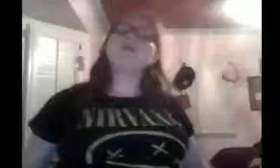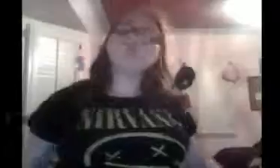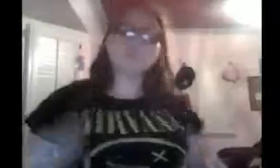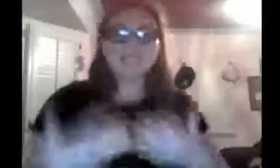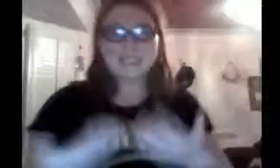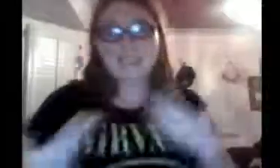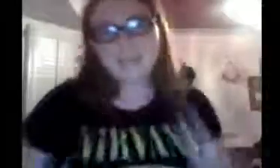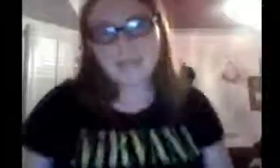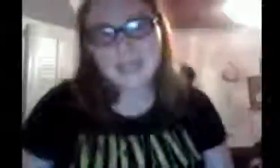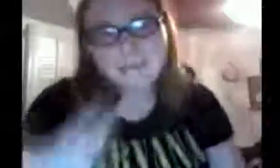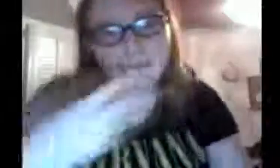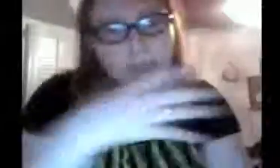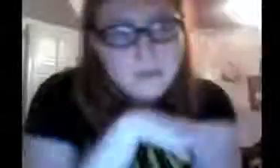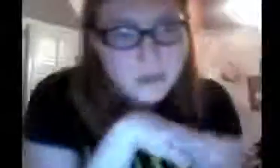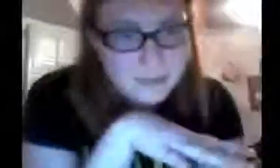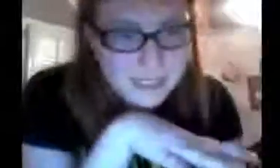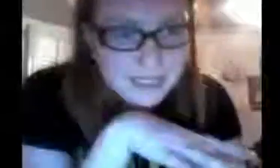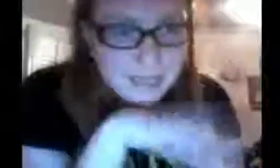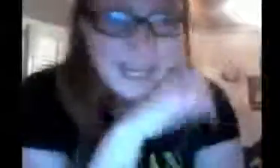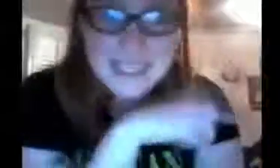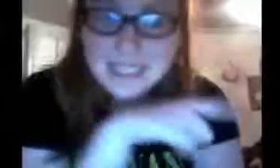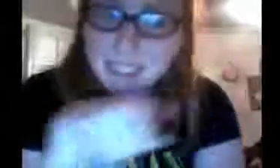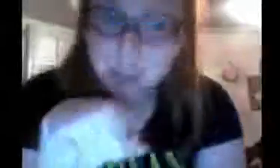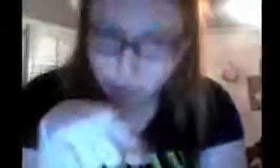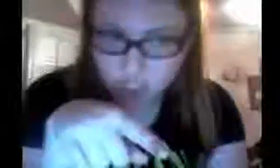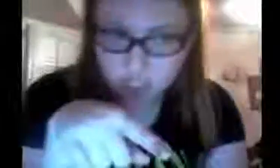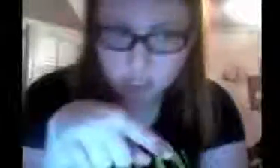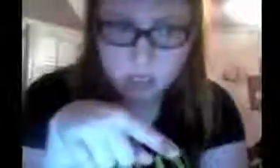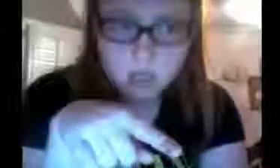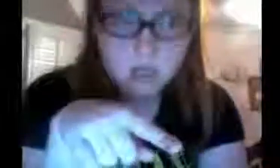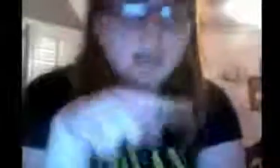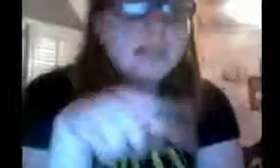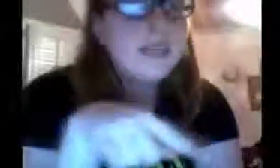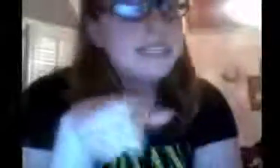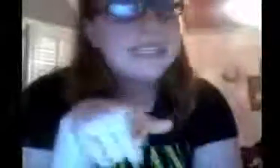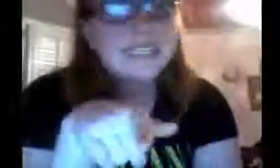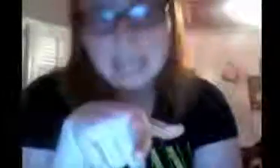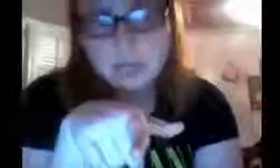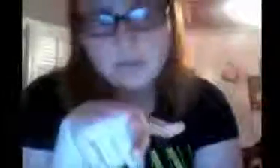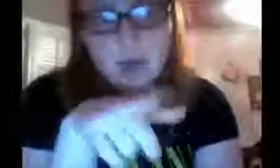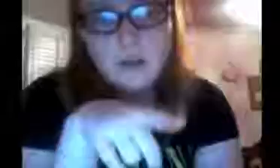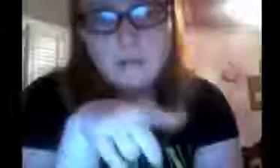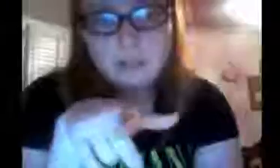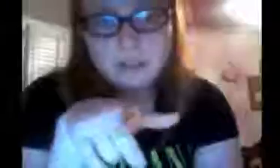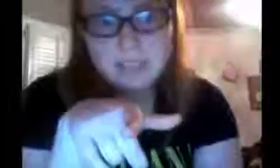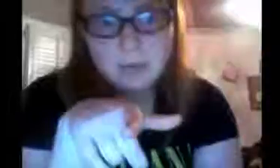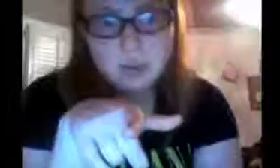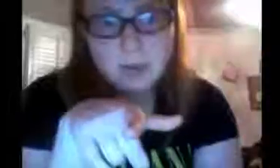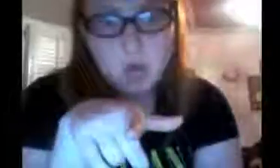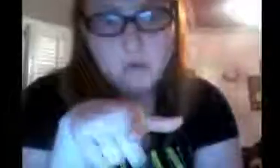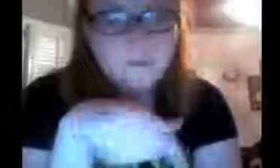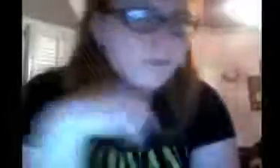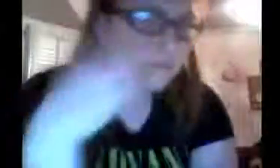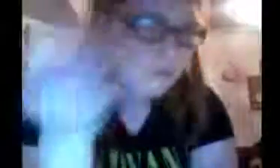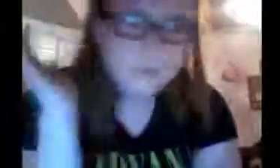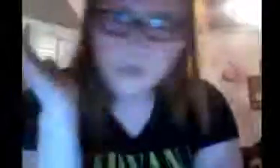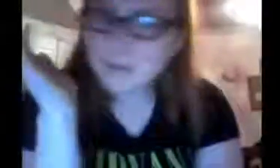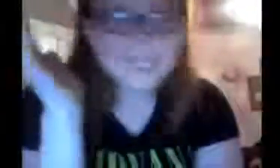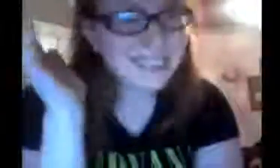Melrose Place. I definitely would like Melrose Place. I mean, that's a continuation in itself of Beverly Hills 9-2-1-0. But,